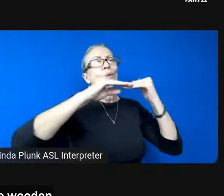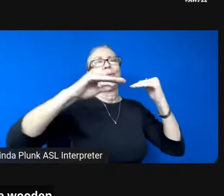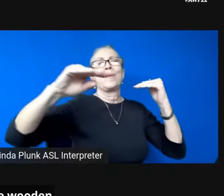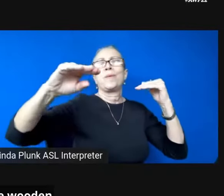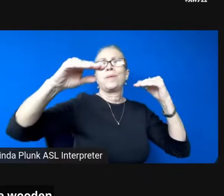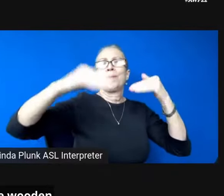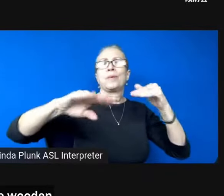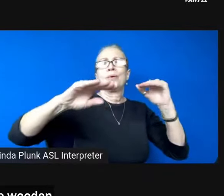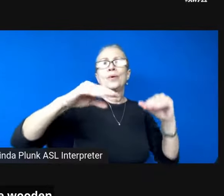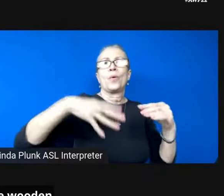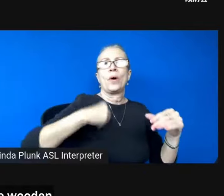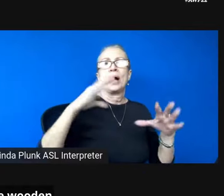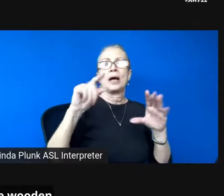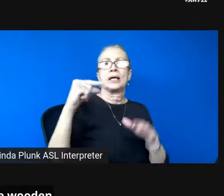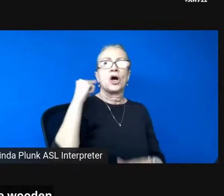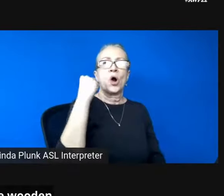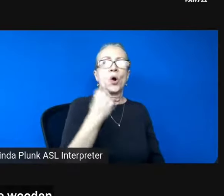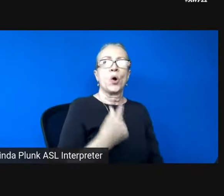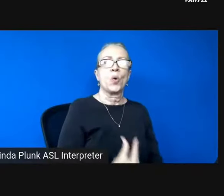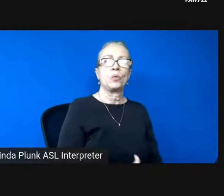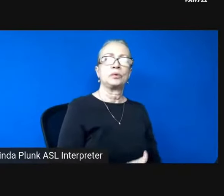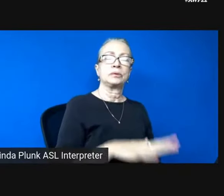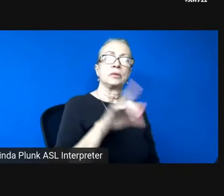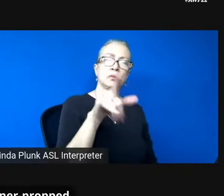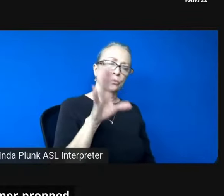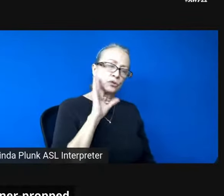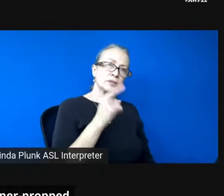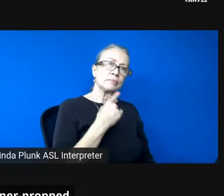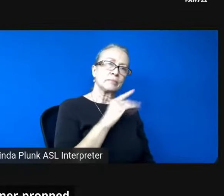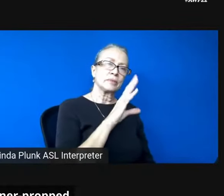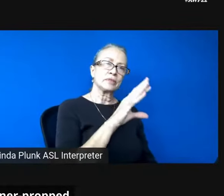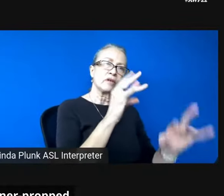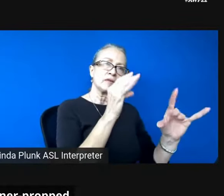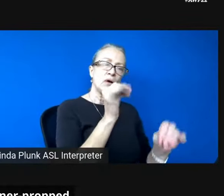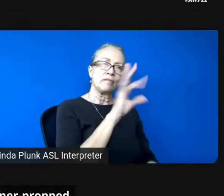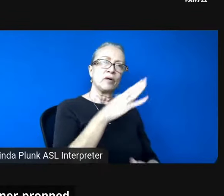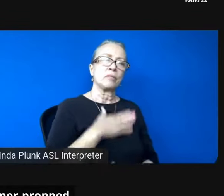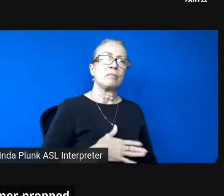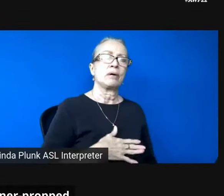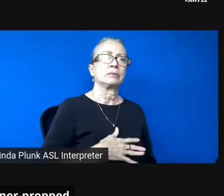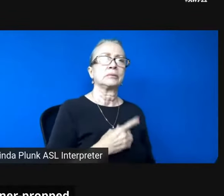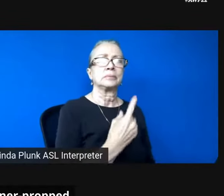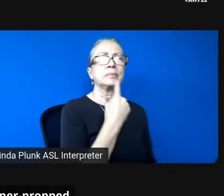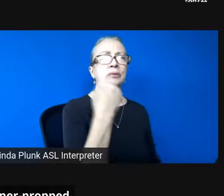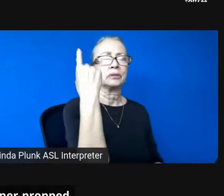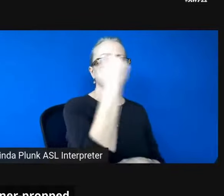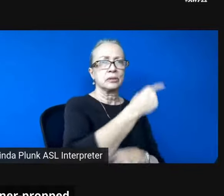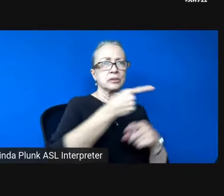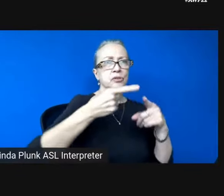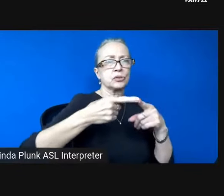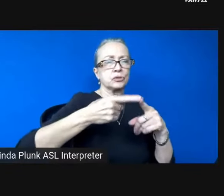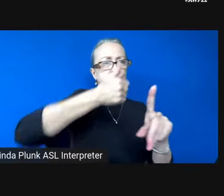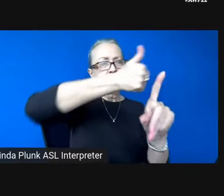Will she miss the wooden flute of her body? Mourn the day's corner propped cloaked in dust